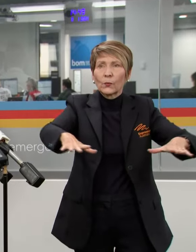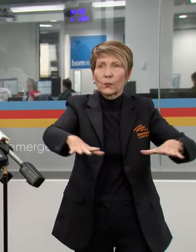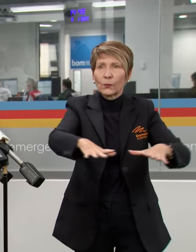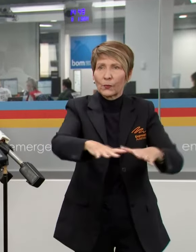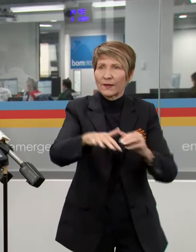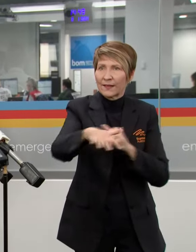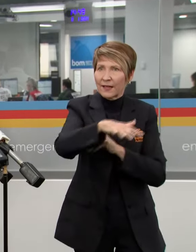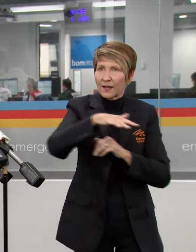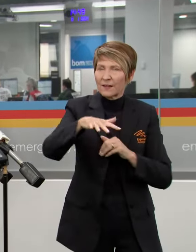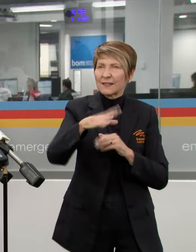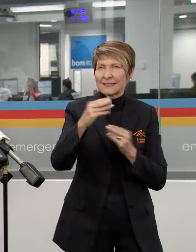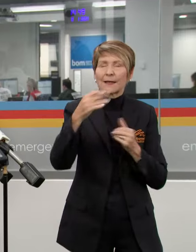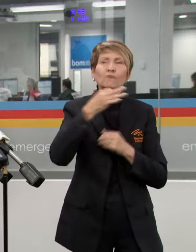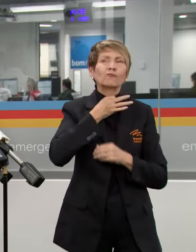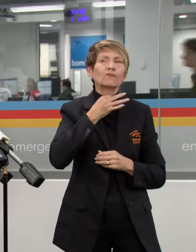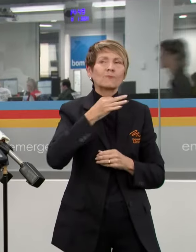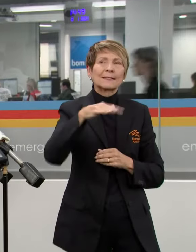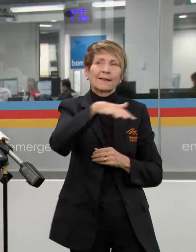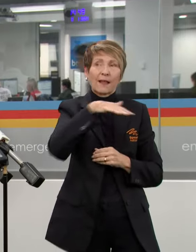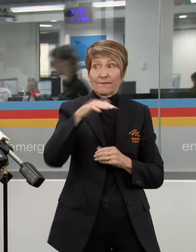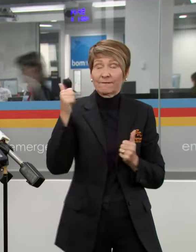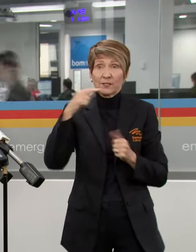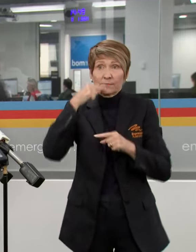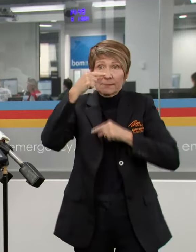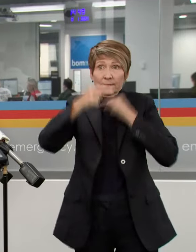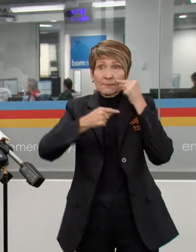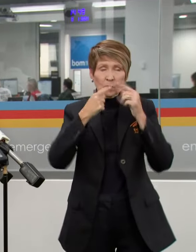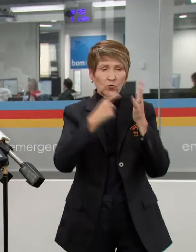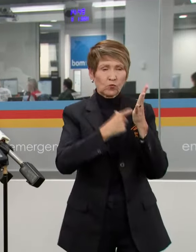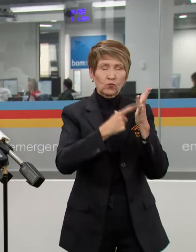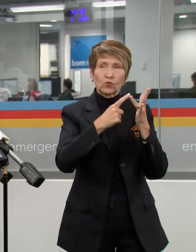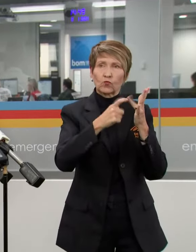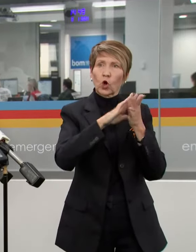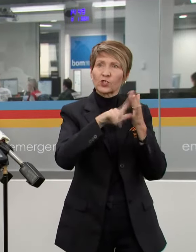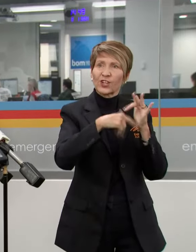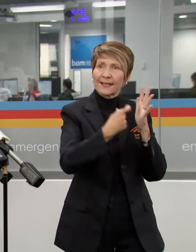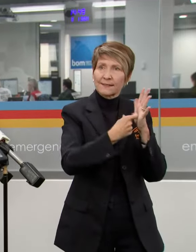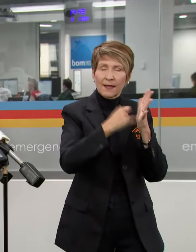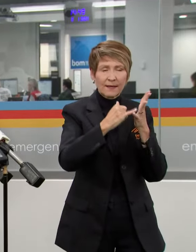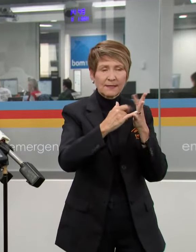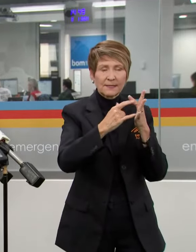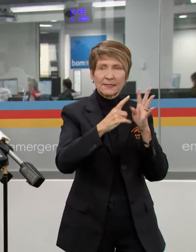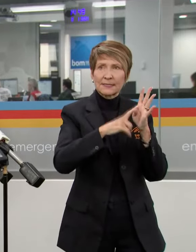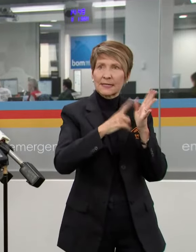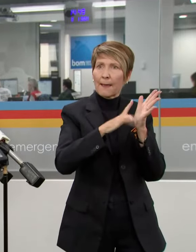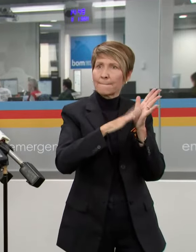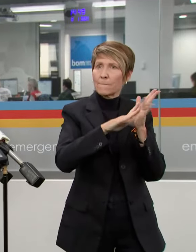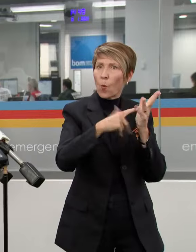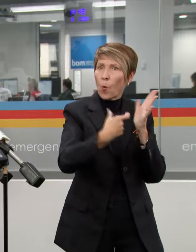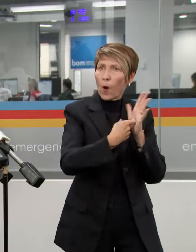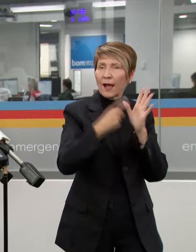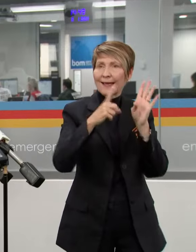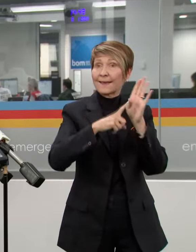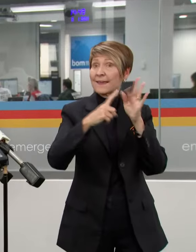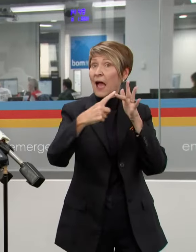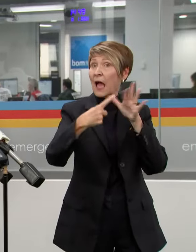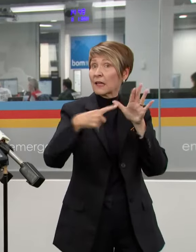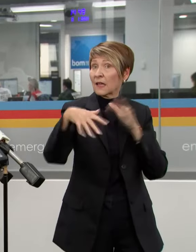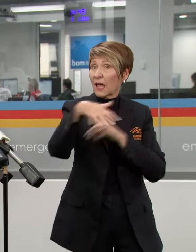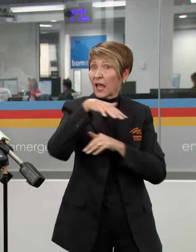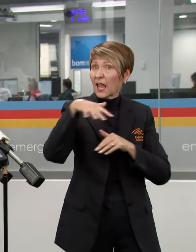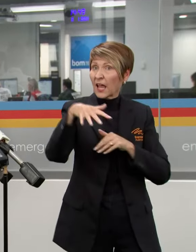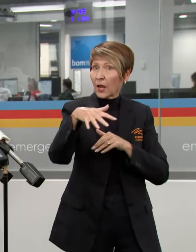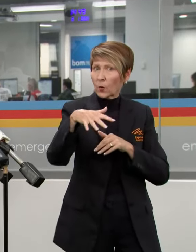areas have been outlined. Like currently we have Rochester and Seymour, particularly with some parts of Yay on